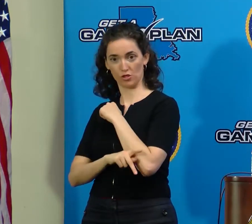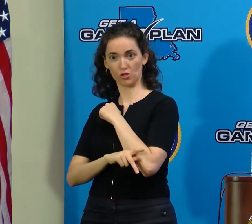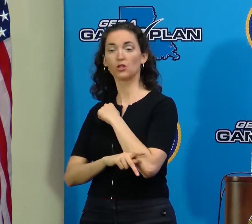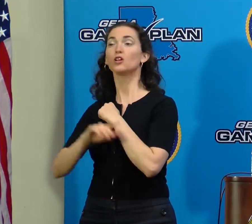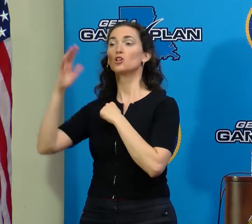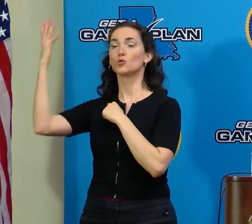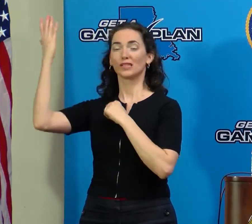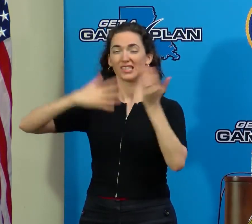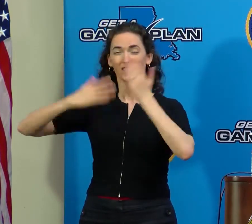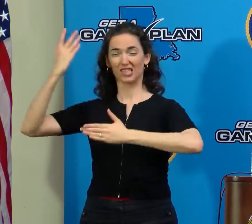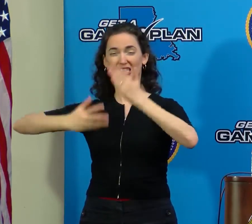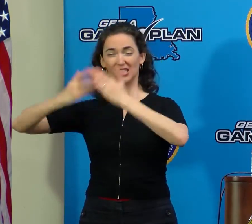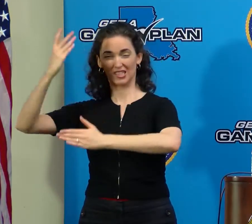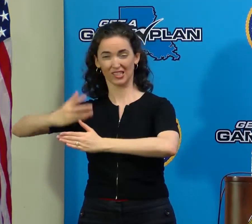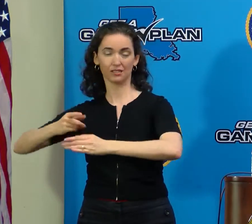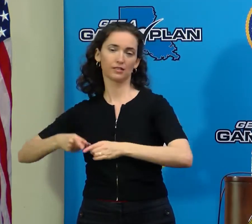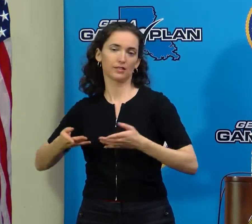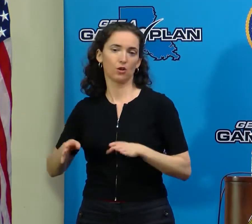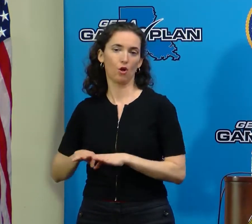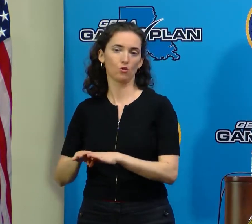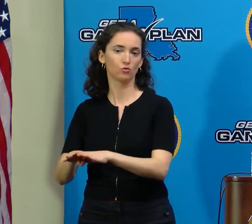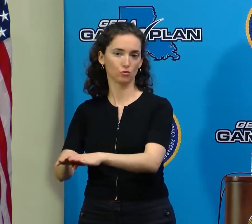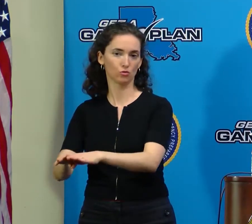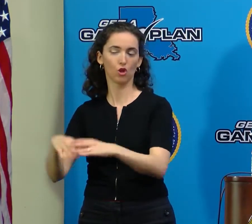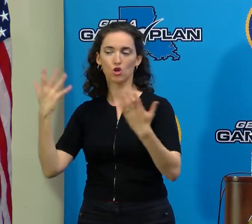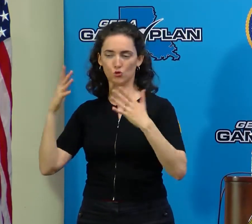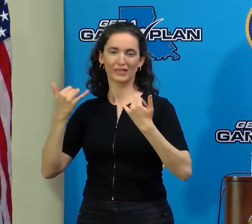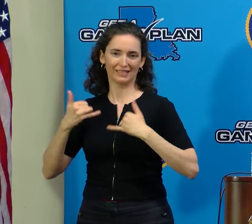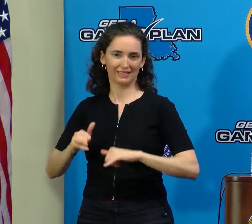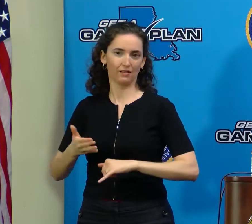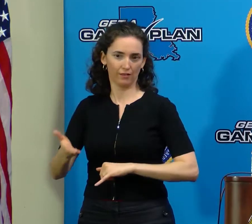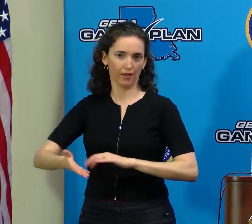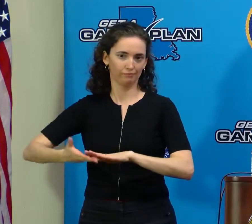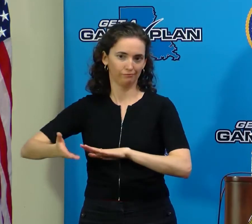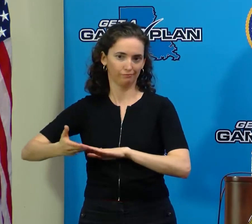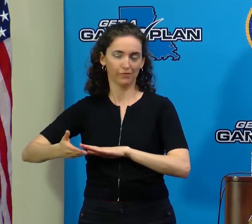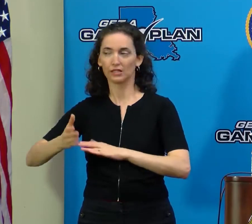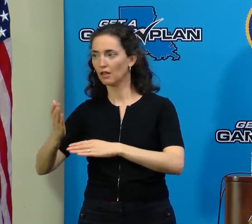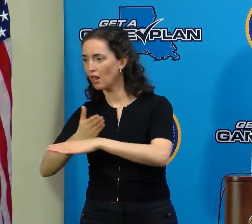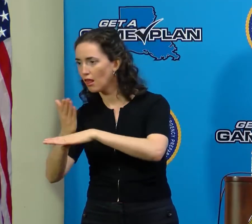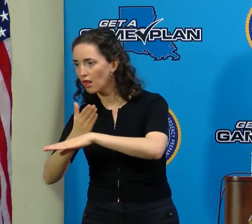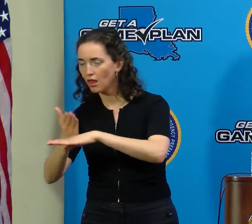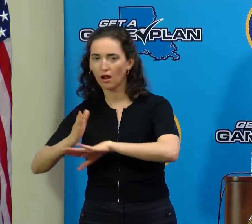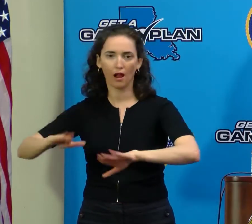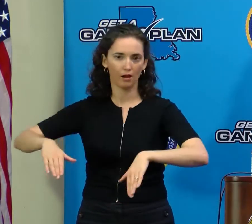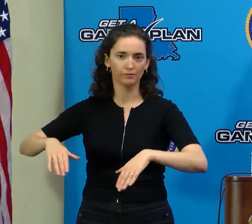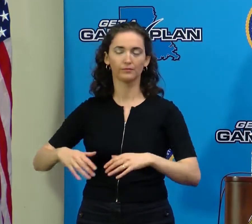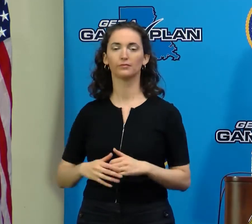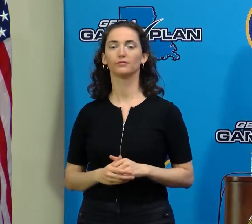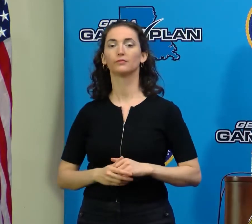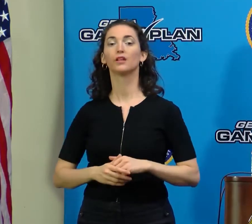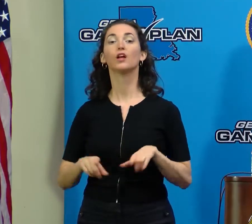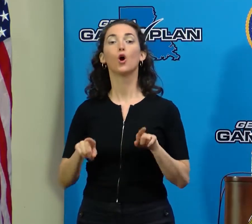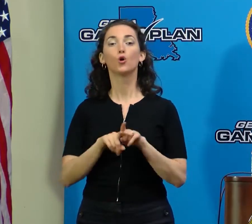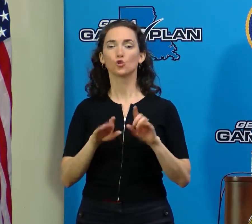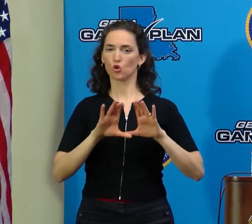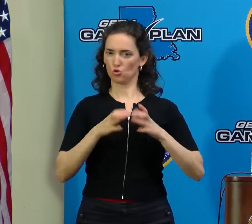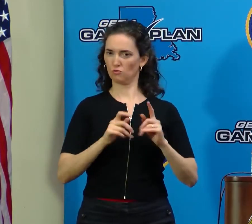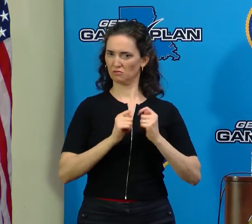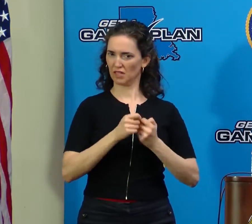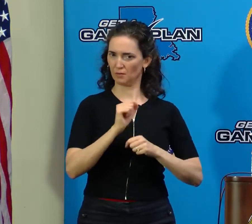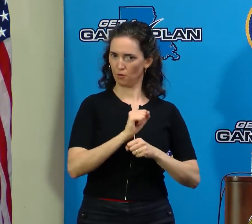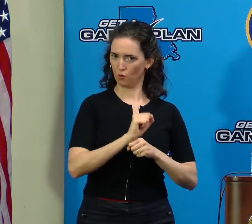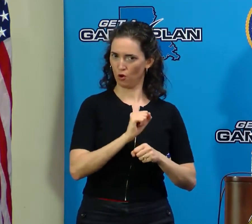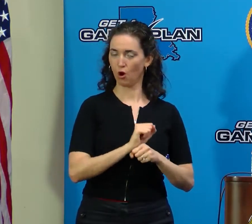have not yet been removed. That work is ongoing. Crews are also working clear